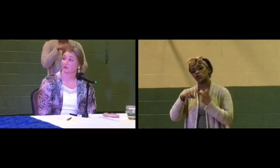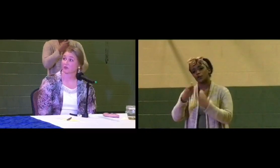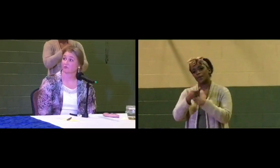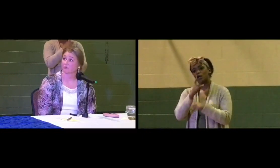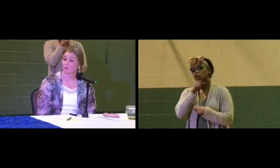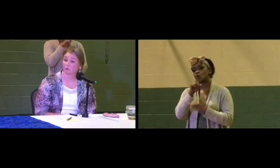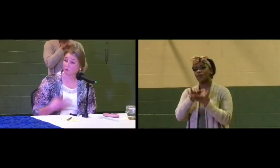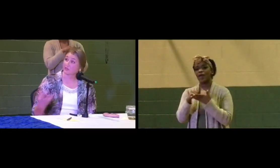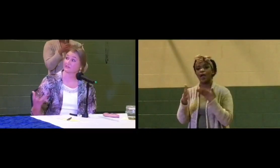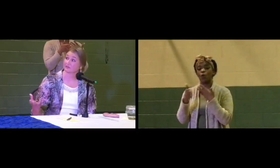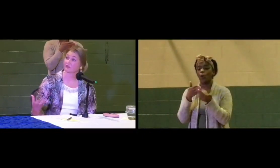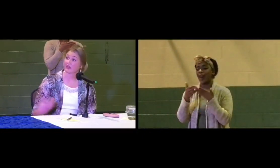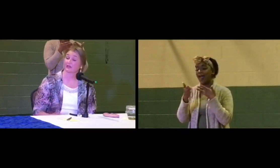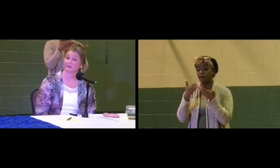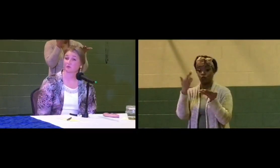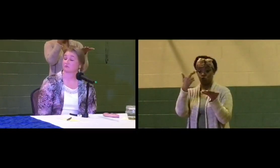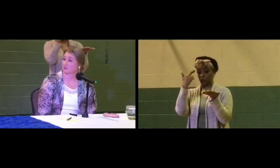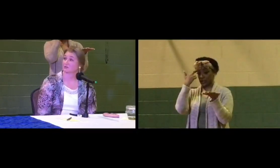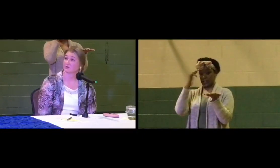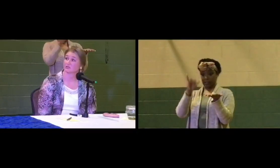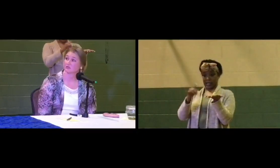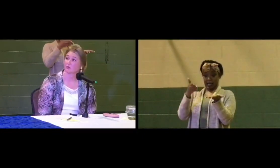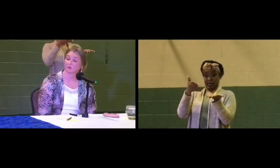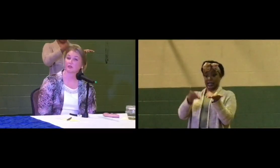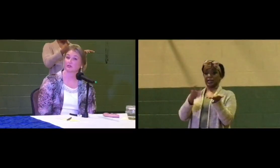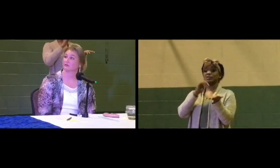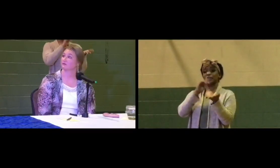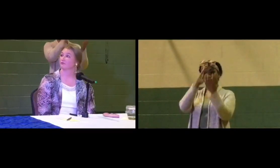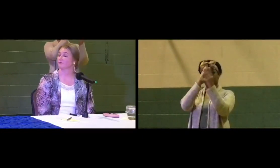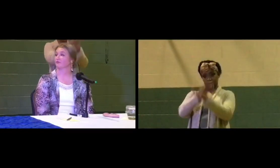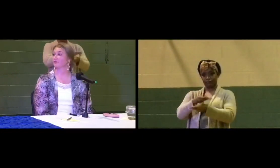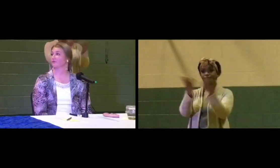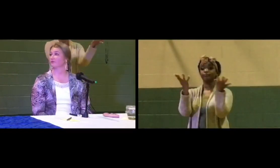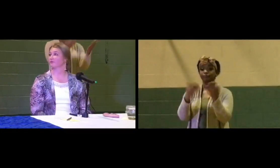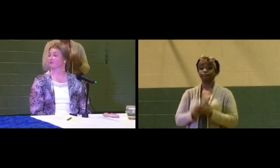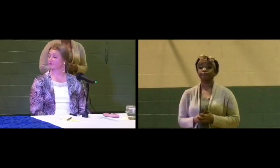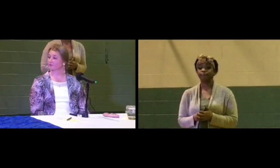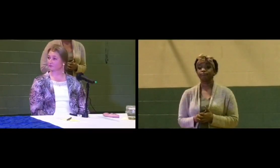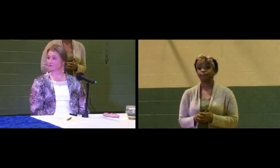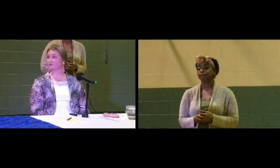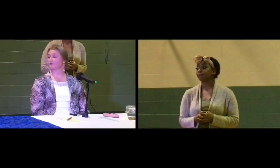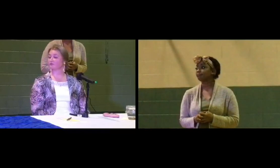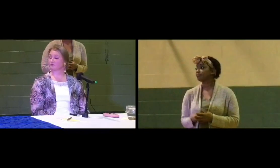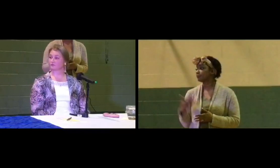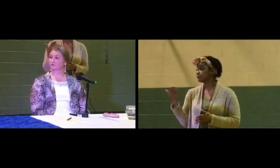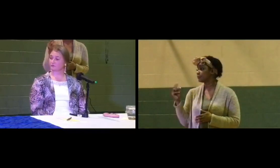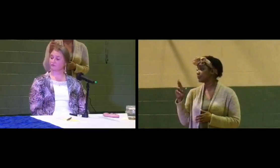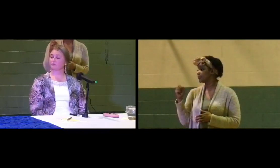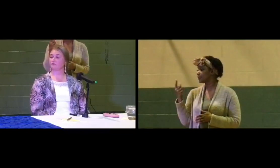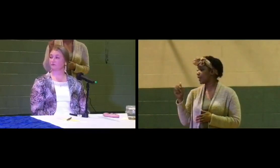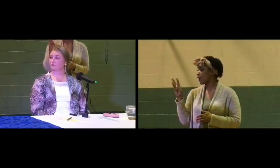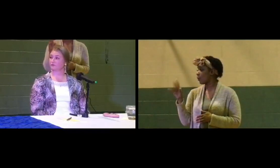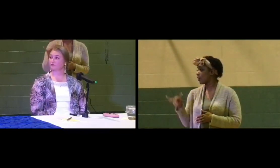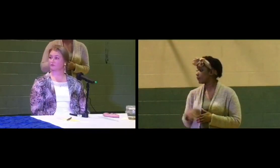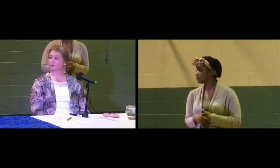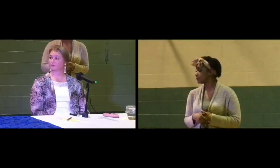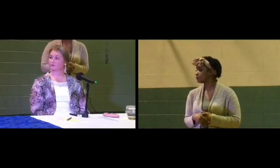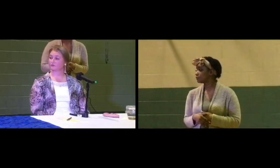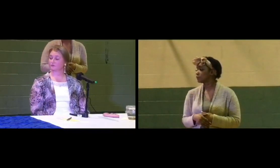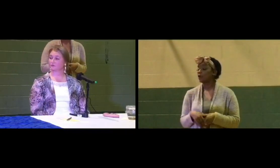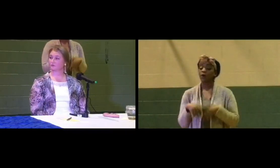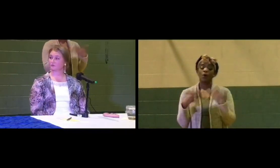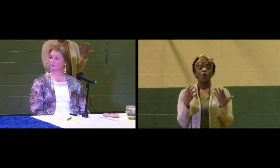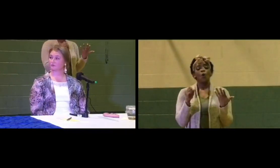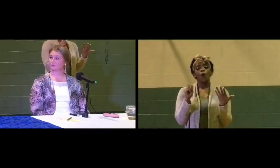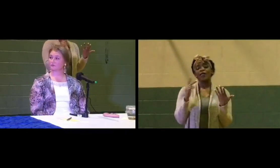sure that whatever reason for that is disclosed to the public. Okay. Ms. Callaway. Thank you. So